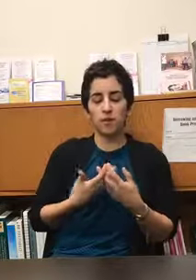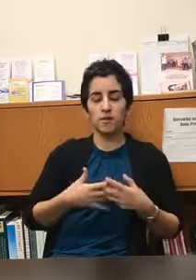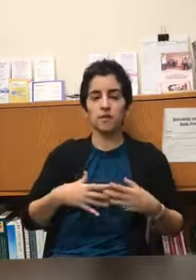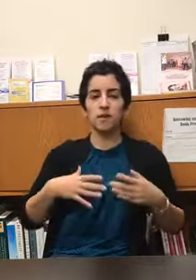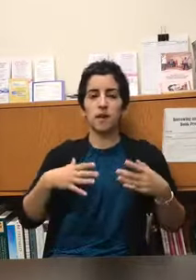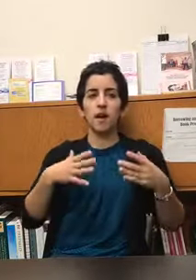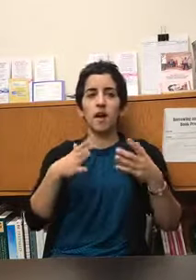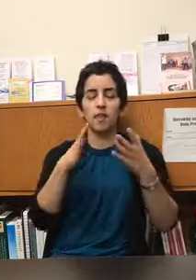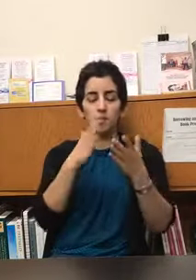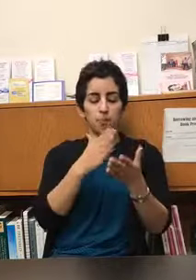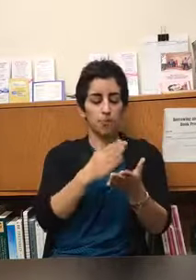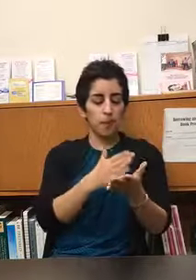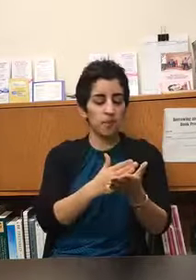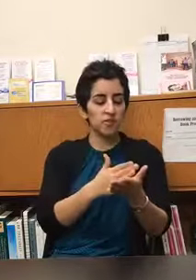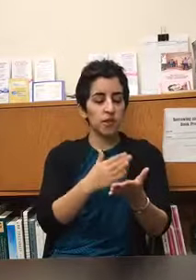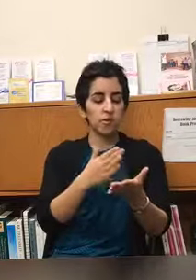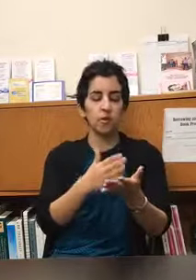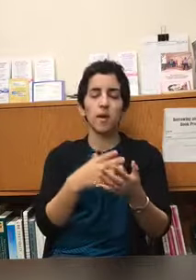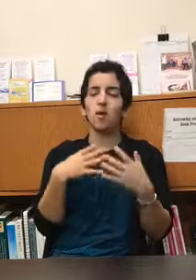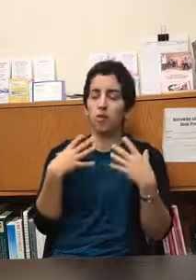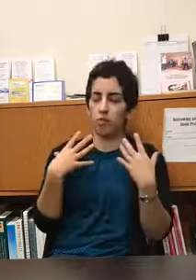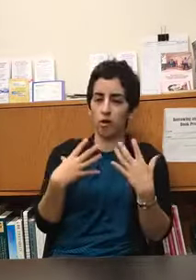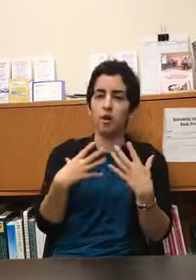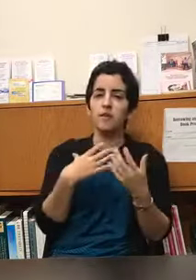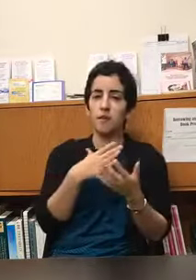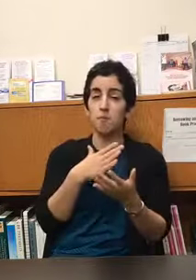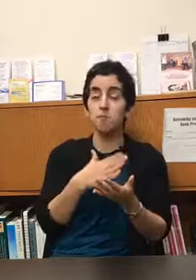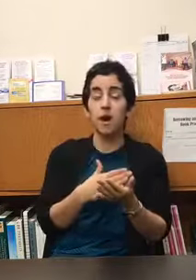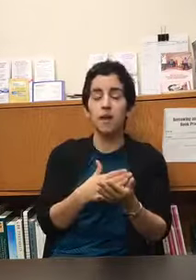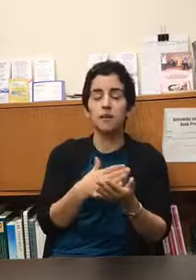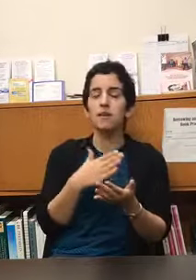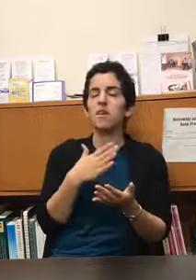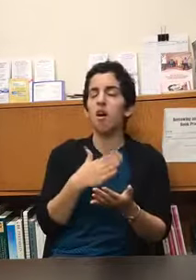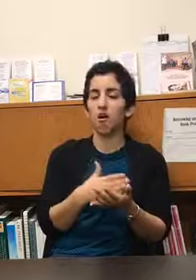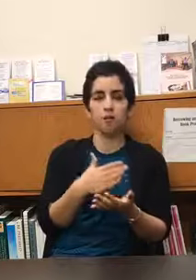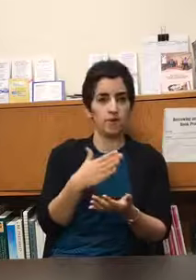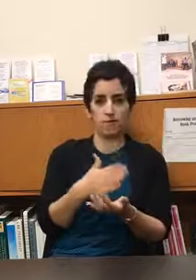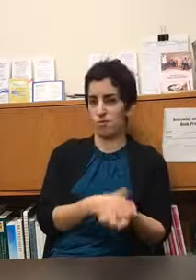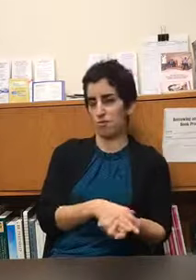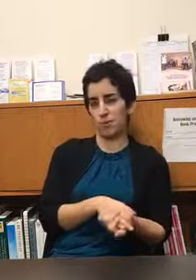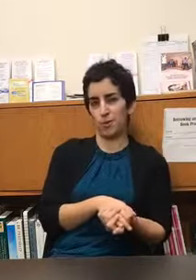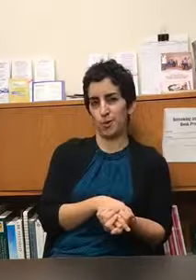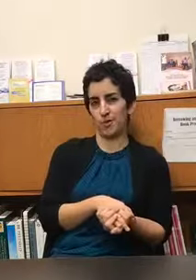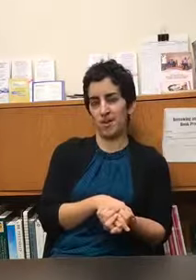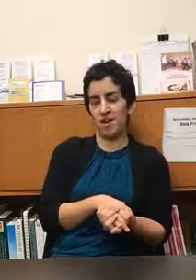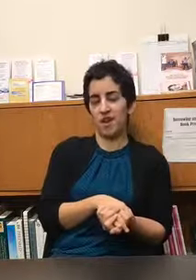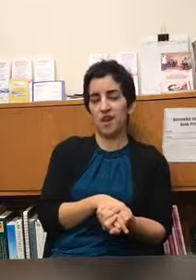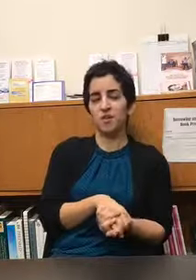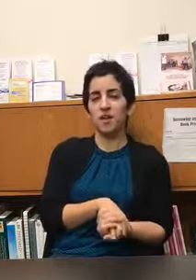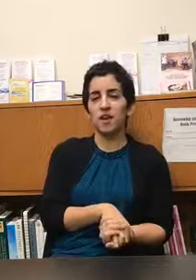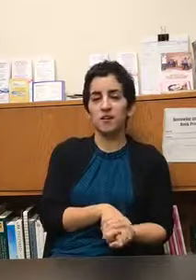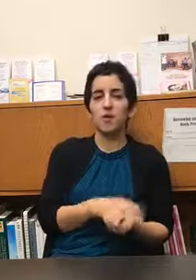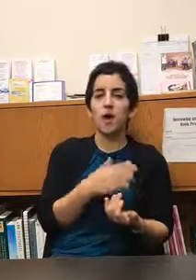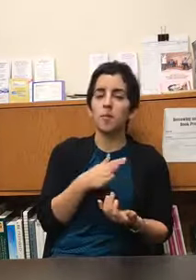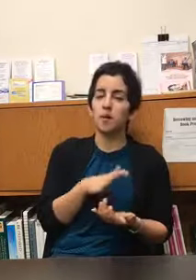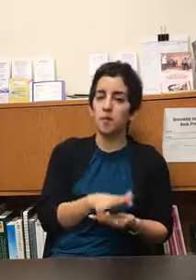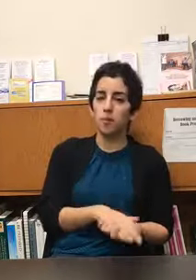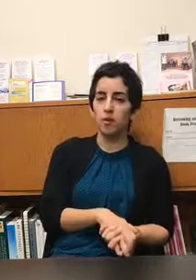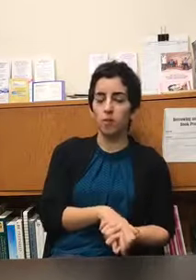particularly around our thoughts and our minds is the hardest for most people and so i can't tell you how many people i've